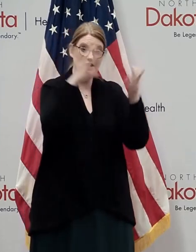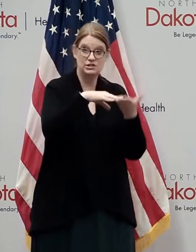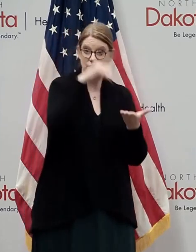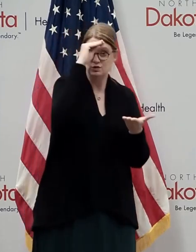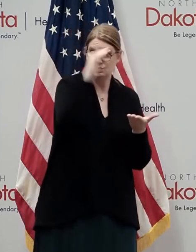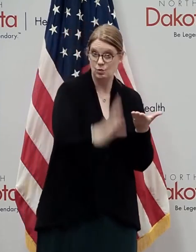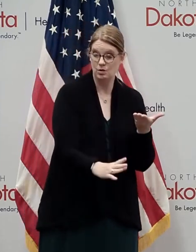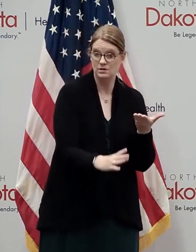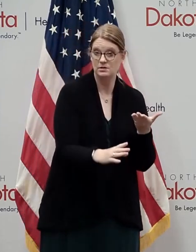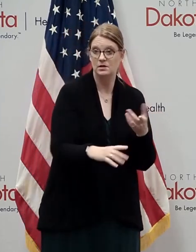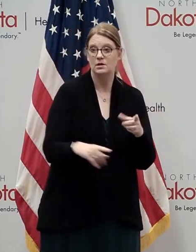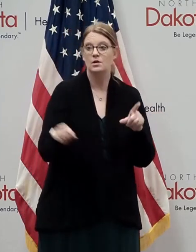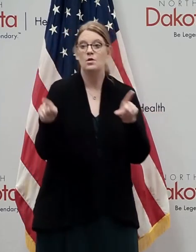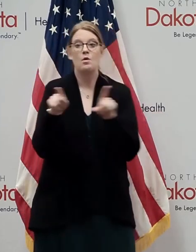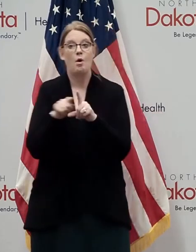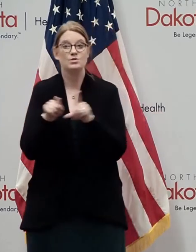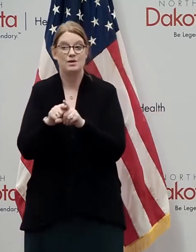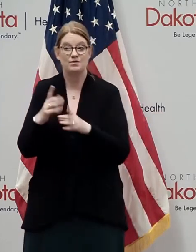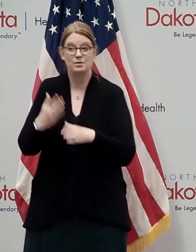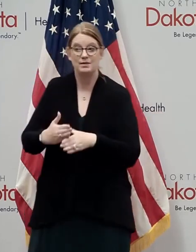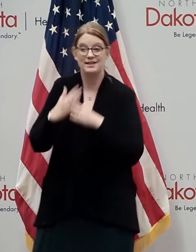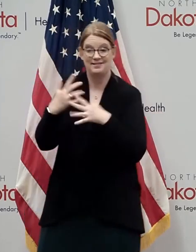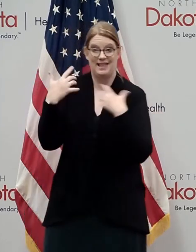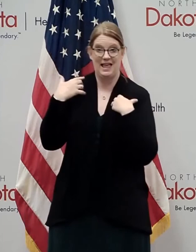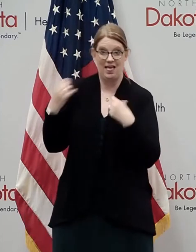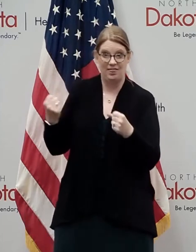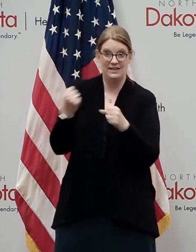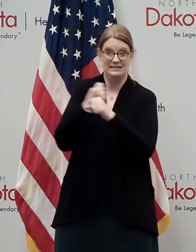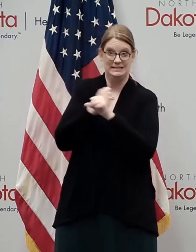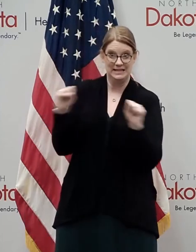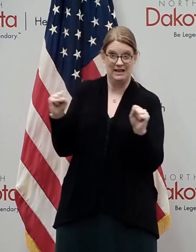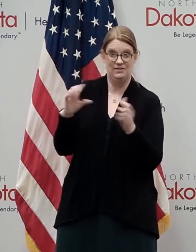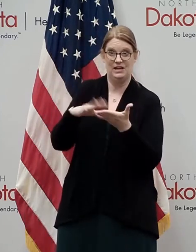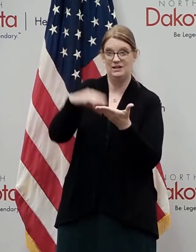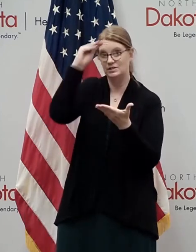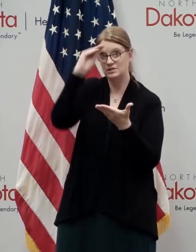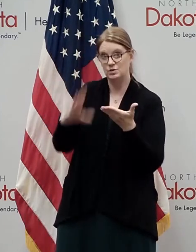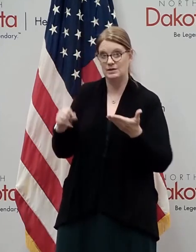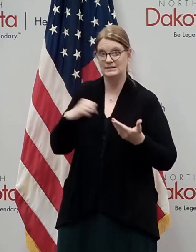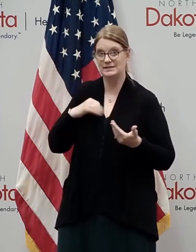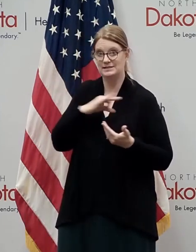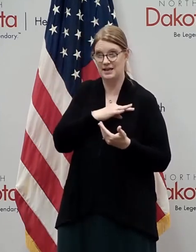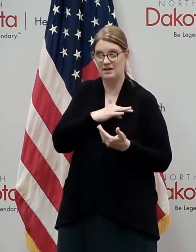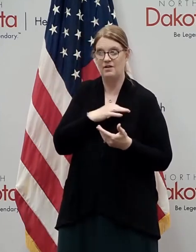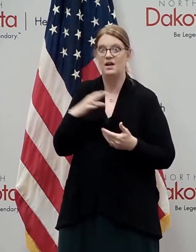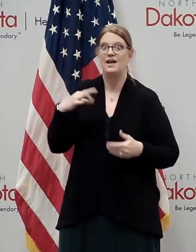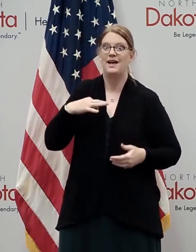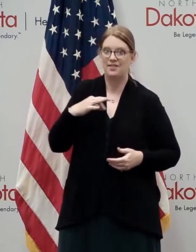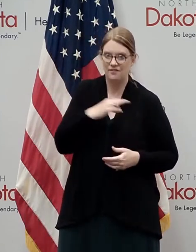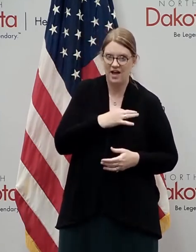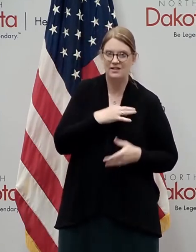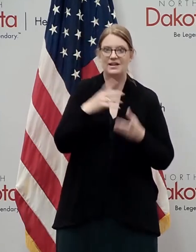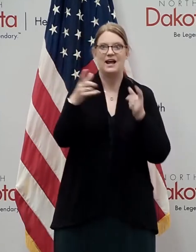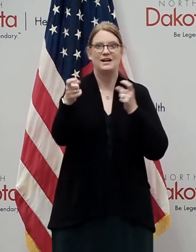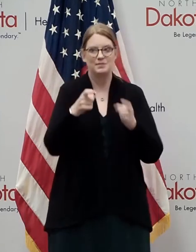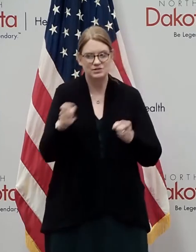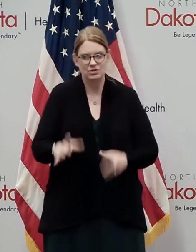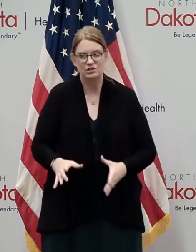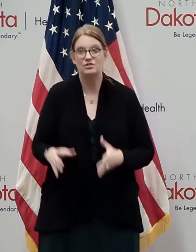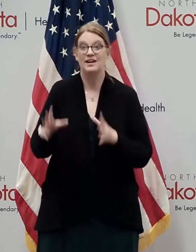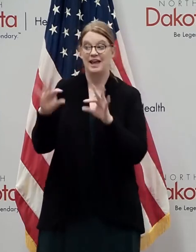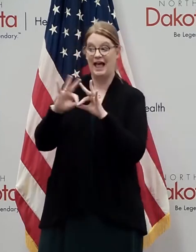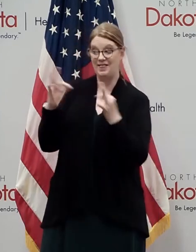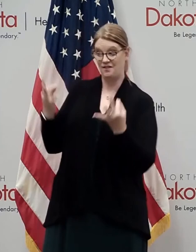And we also have to safeguard the health and safety of those students and the staff and the faculty and the administration and their